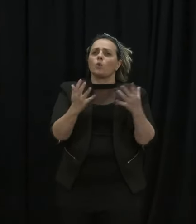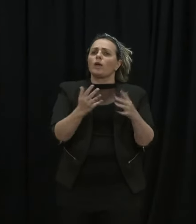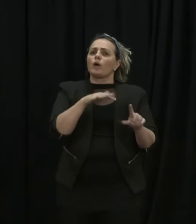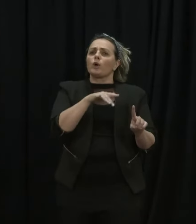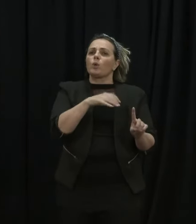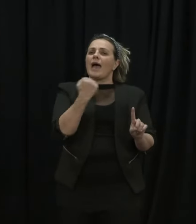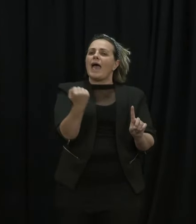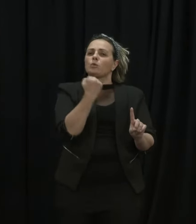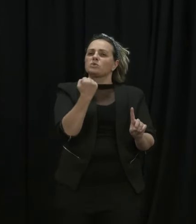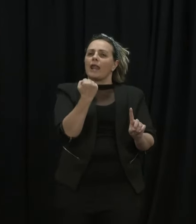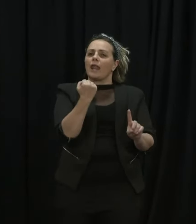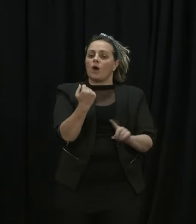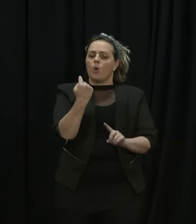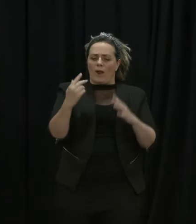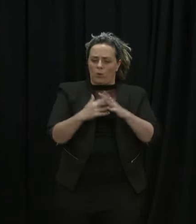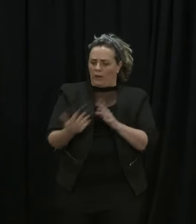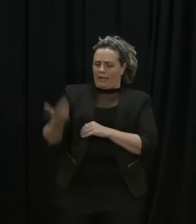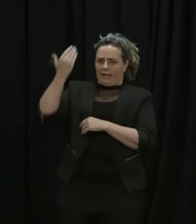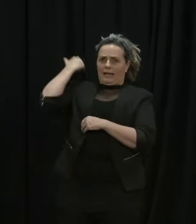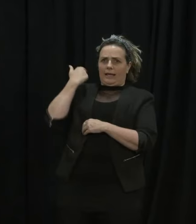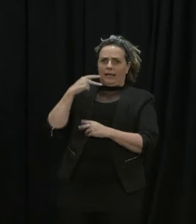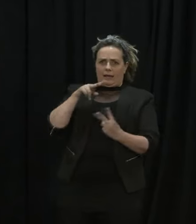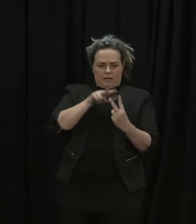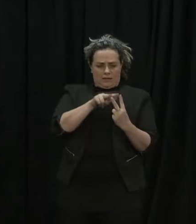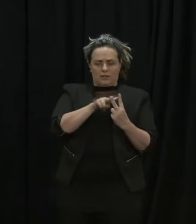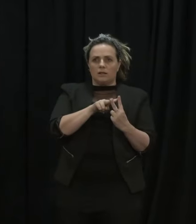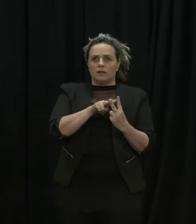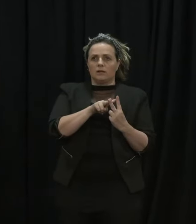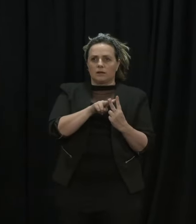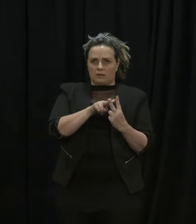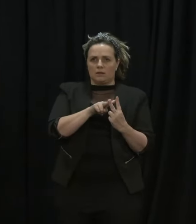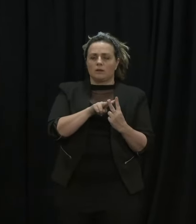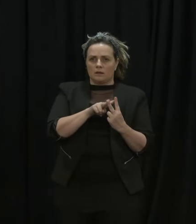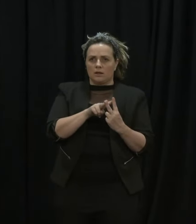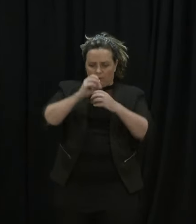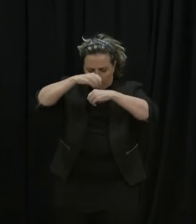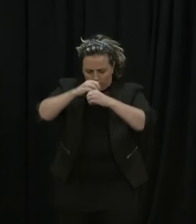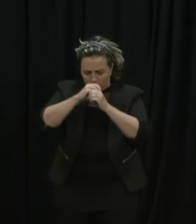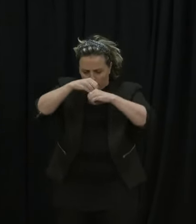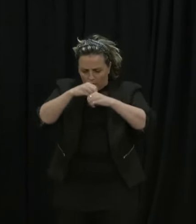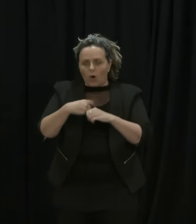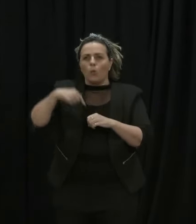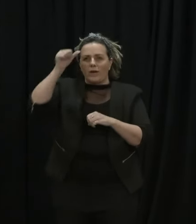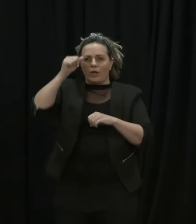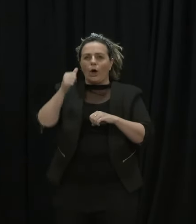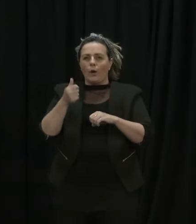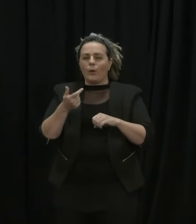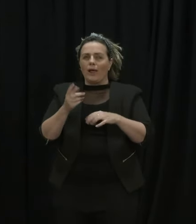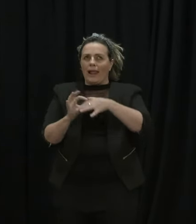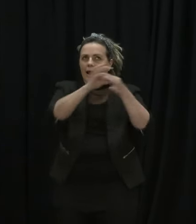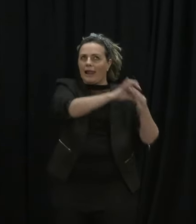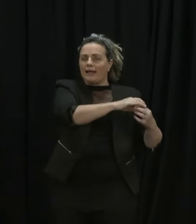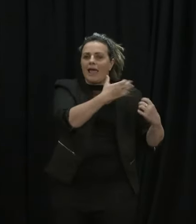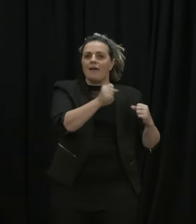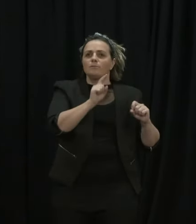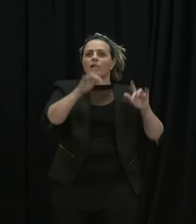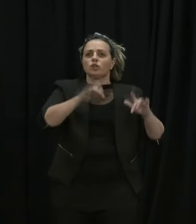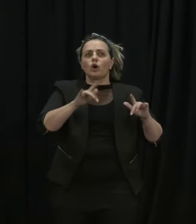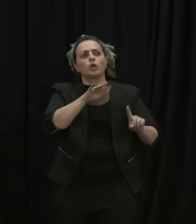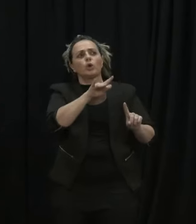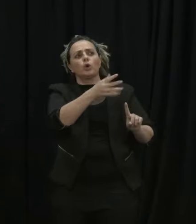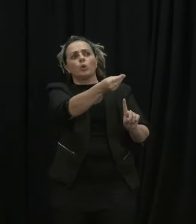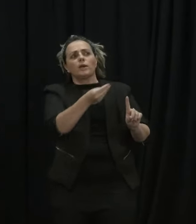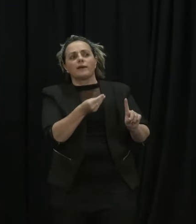from about a week ago. They've been linked through the whole genome sequencing, it's very clear, but the epidemiological link hasn't been